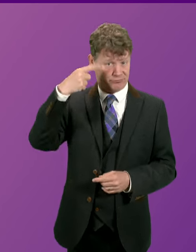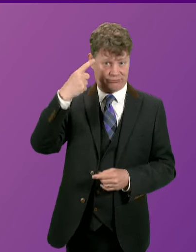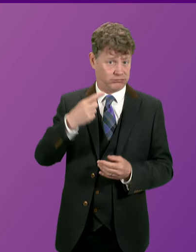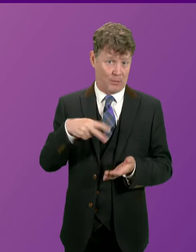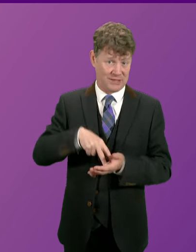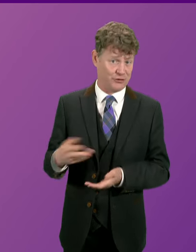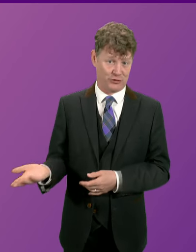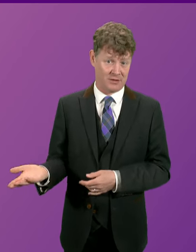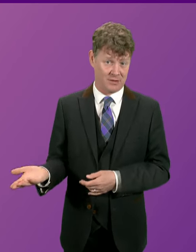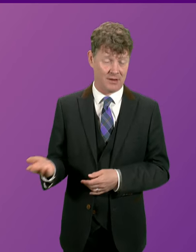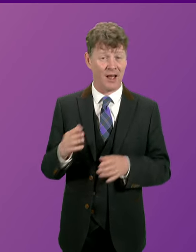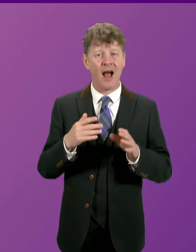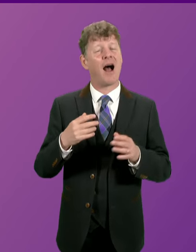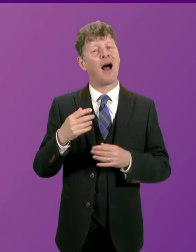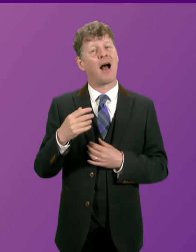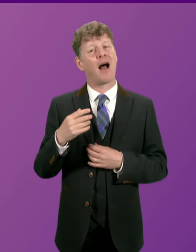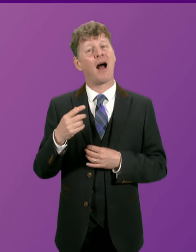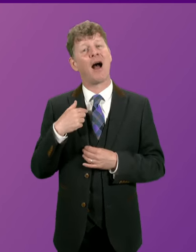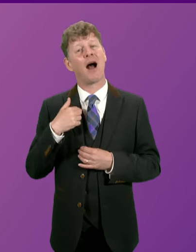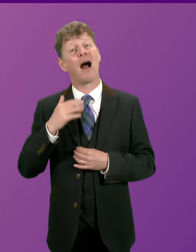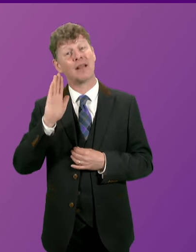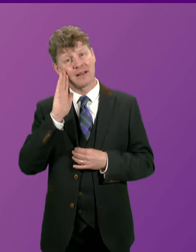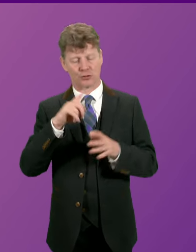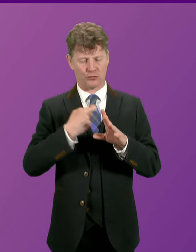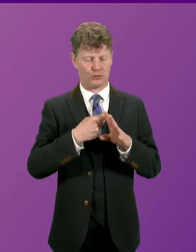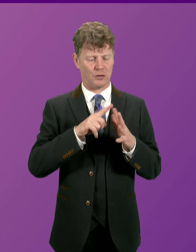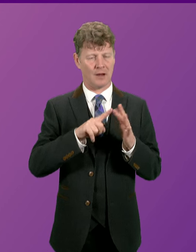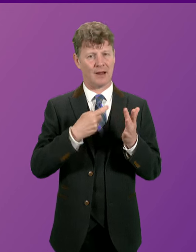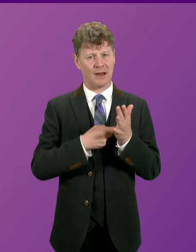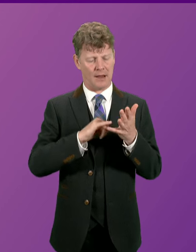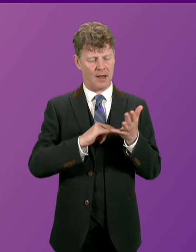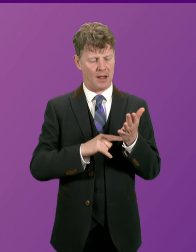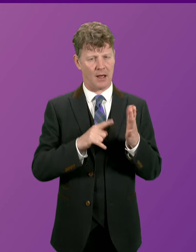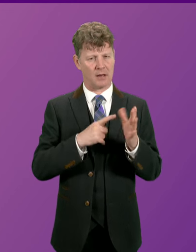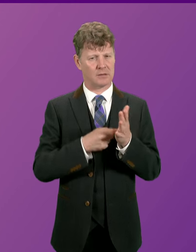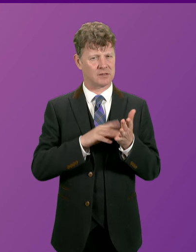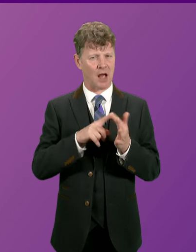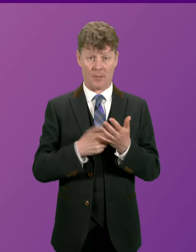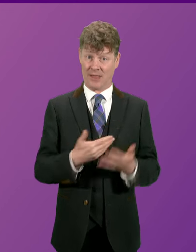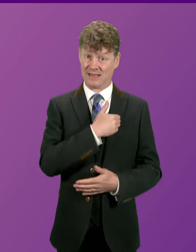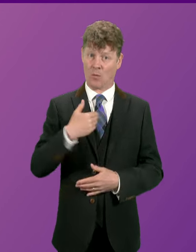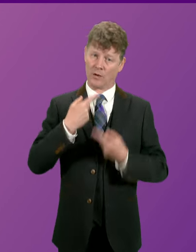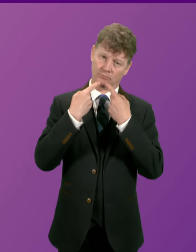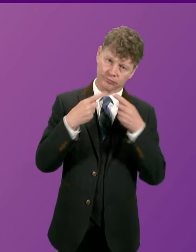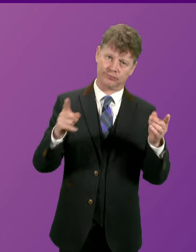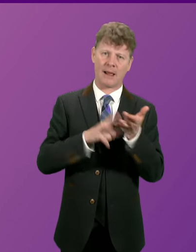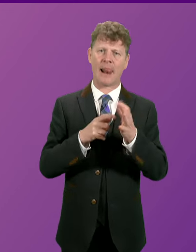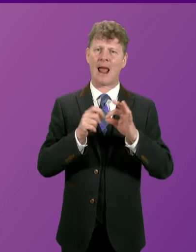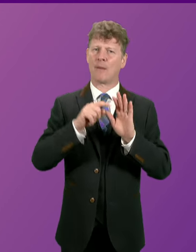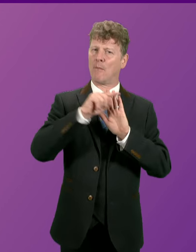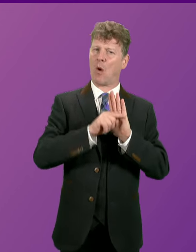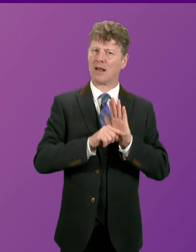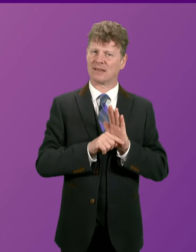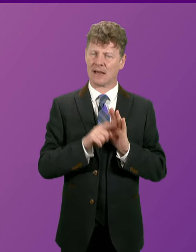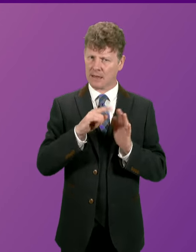to the contribution from Keir Starmer in his setting out of Labour's policy position. I did not hear